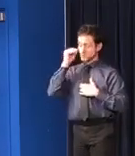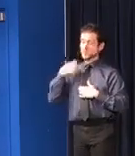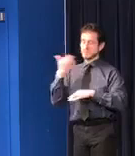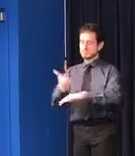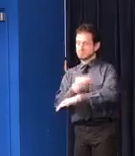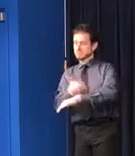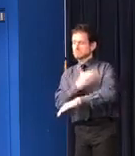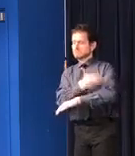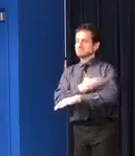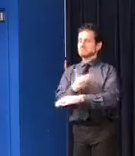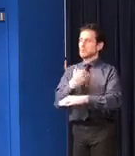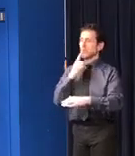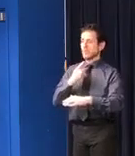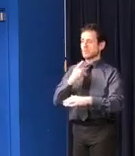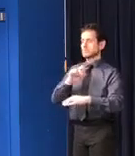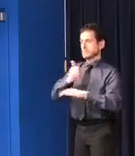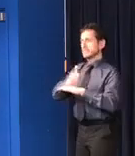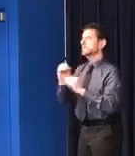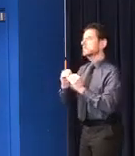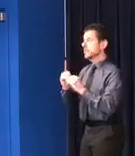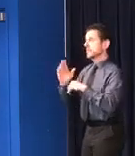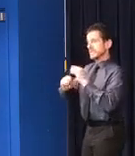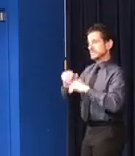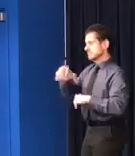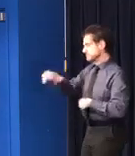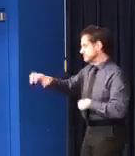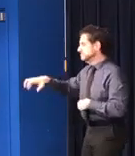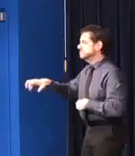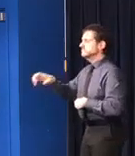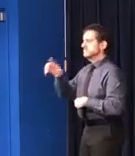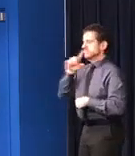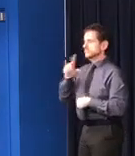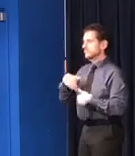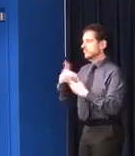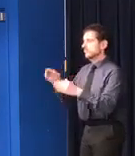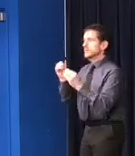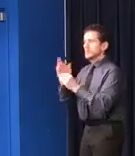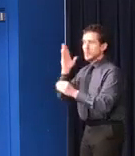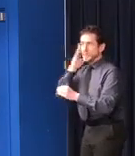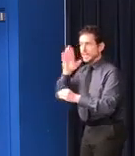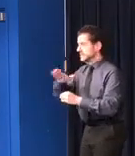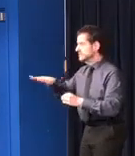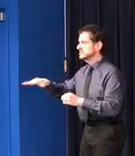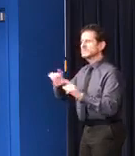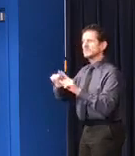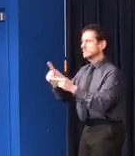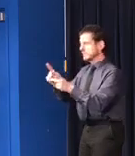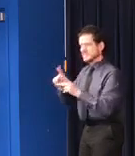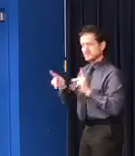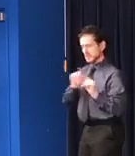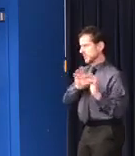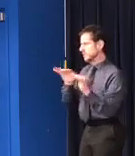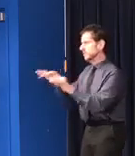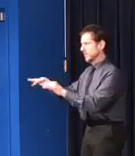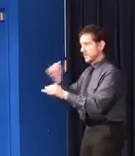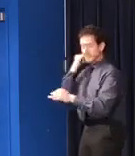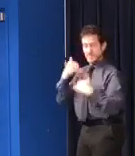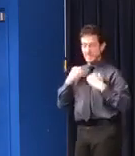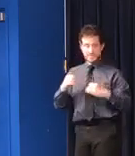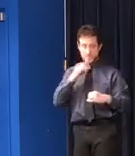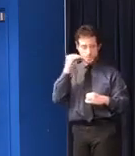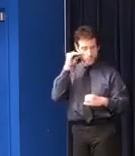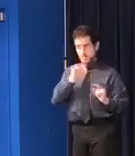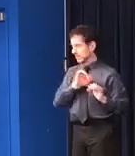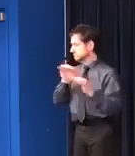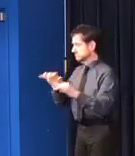existing providers to equip and furnish alternative facilities and areas within existing